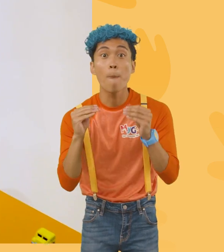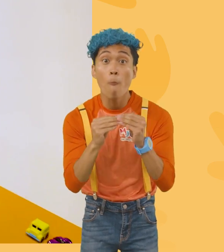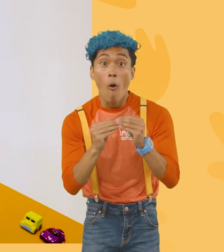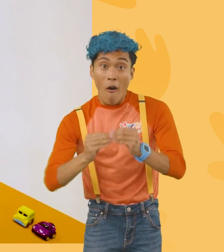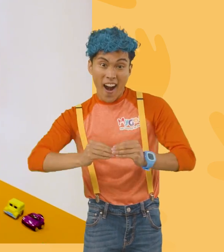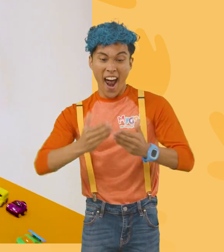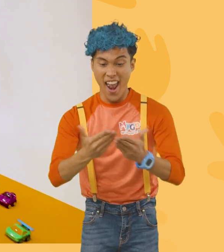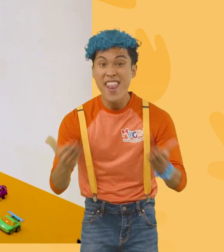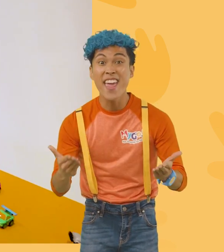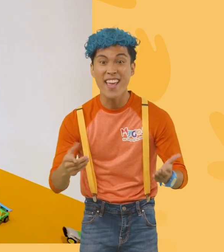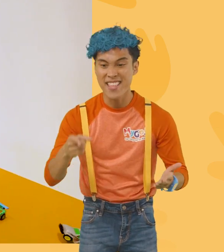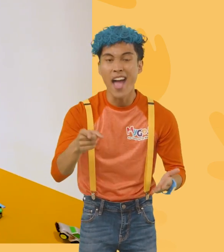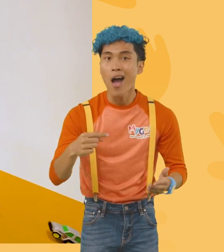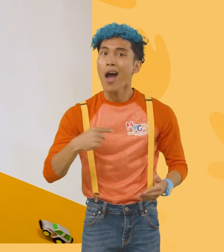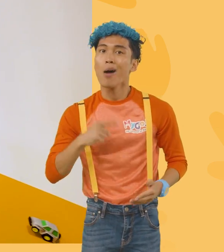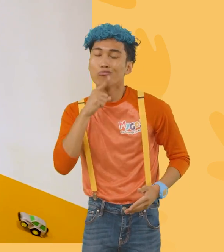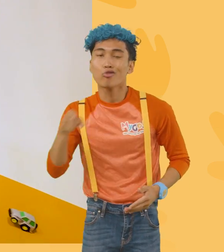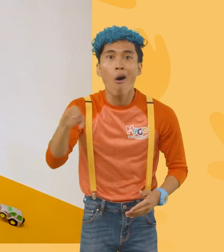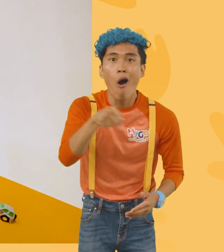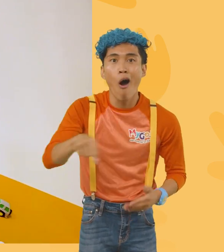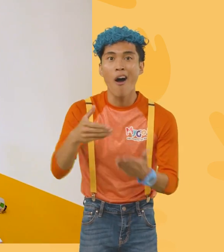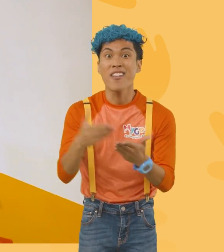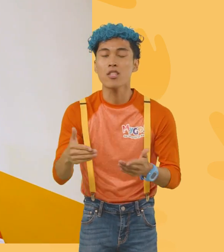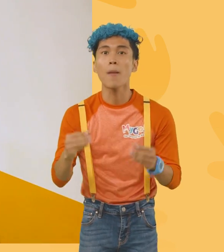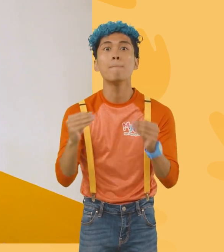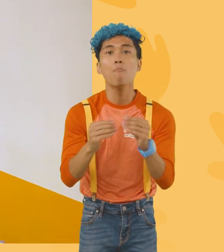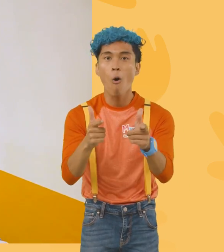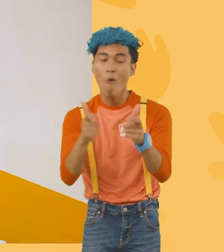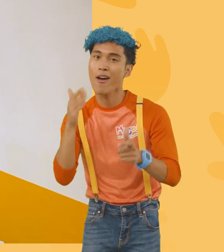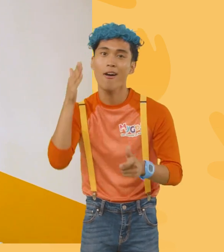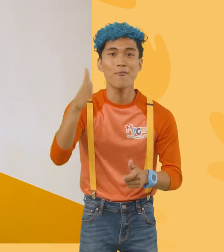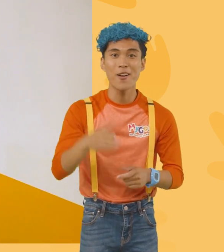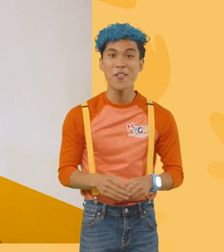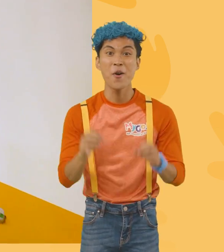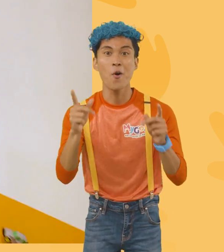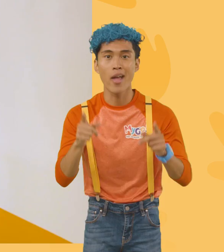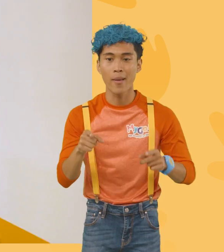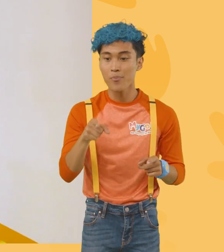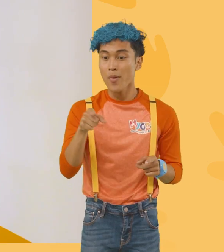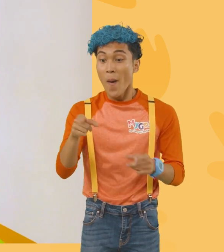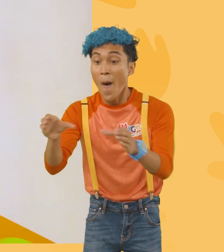Yeah, I'm sure all these items are going to be a lot faster. Okay, here's another set of items.